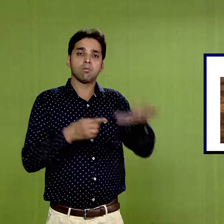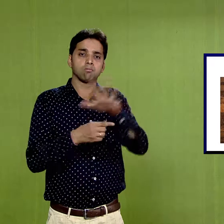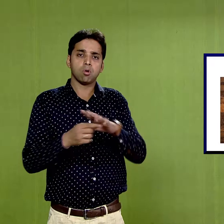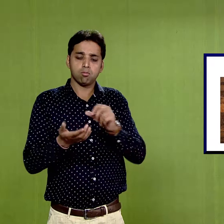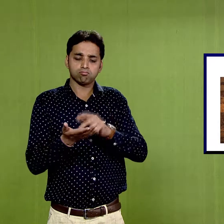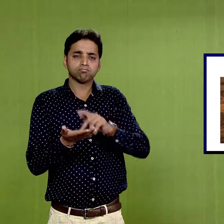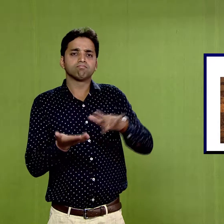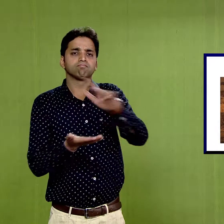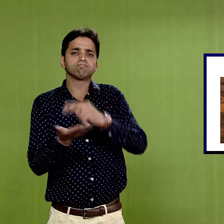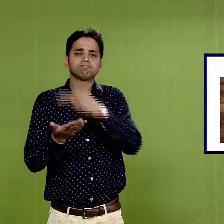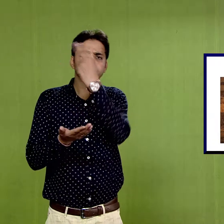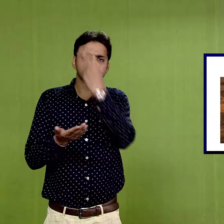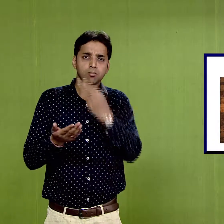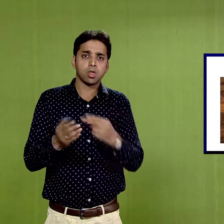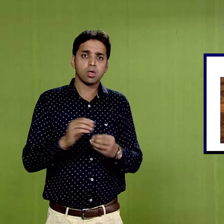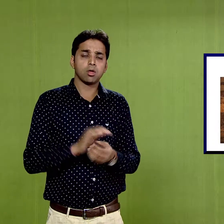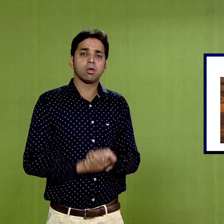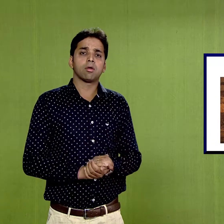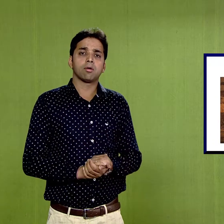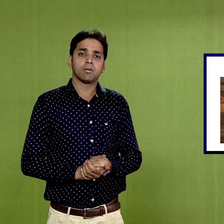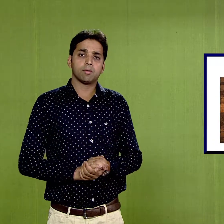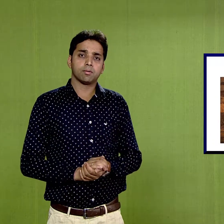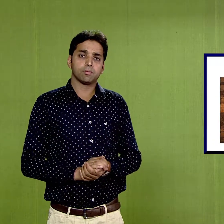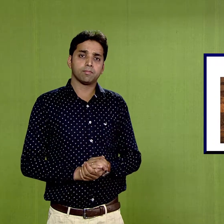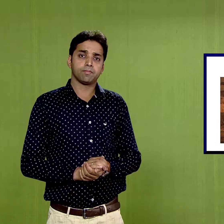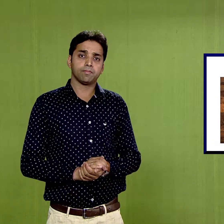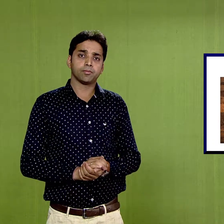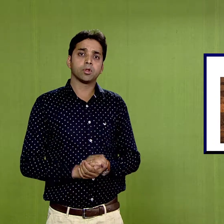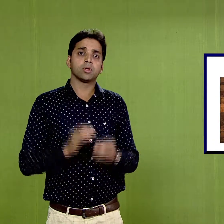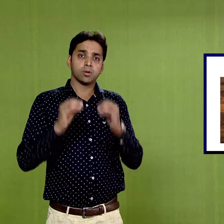Bhim Betka Caves. in Indian